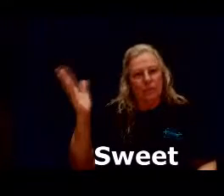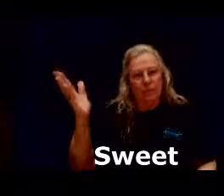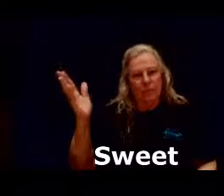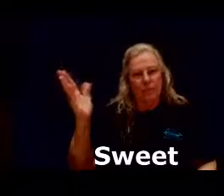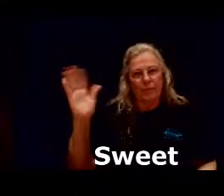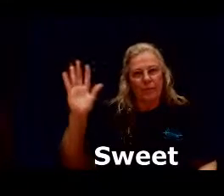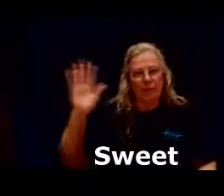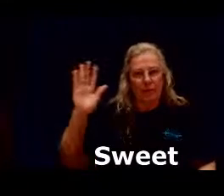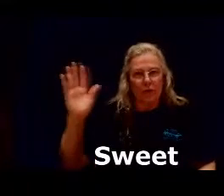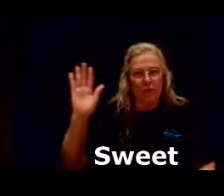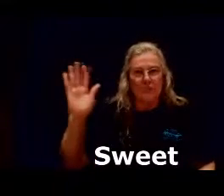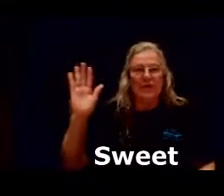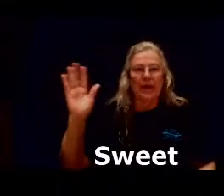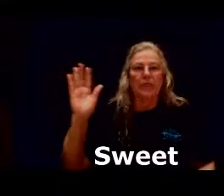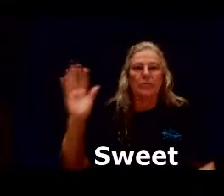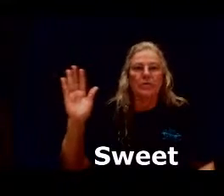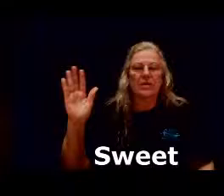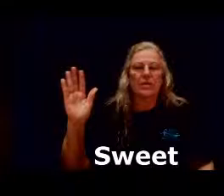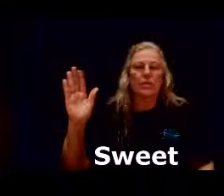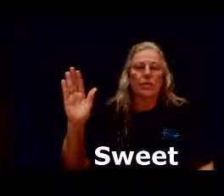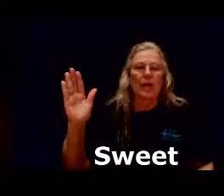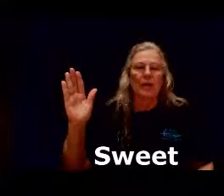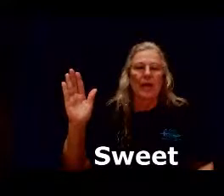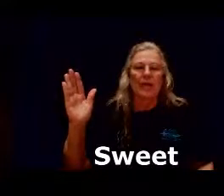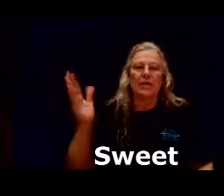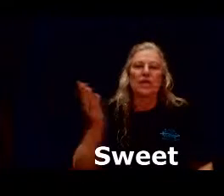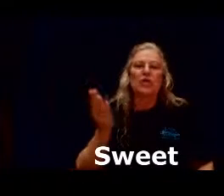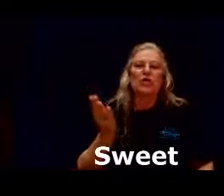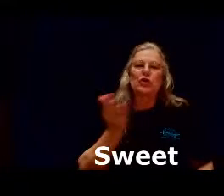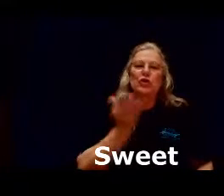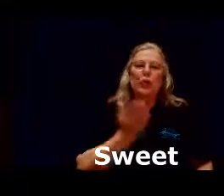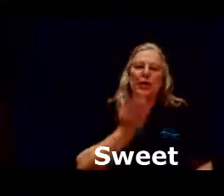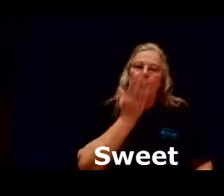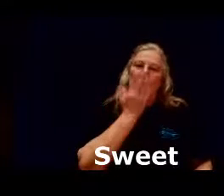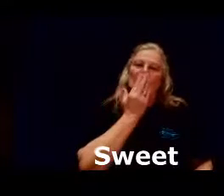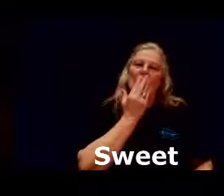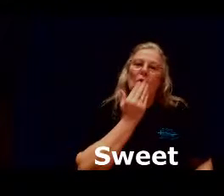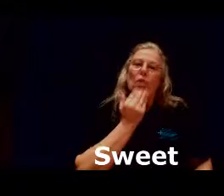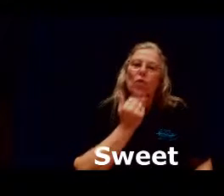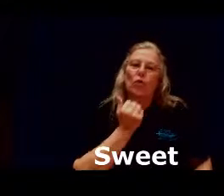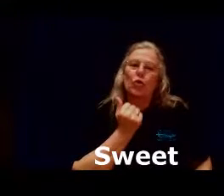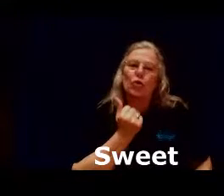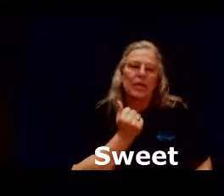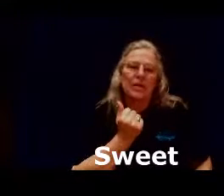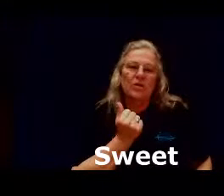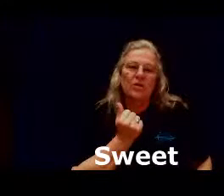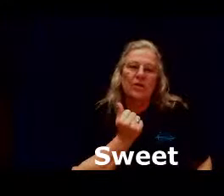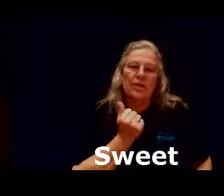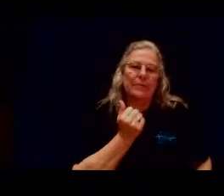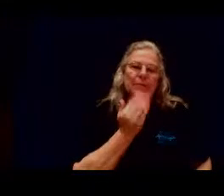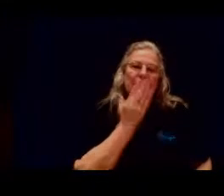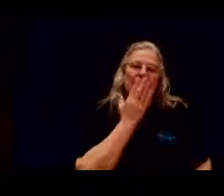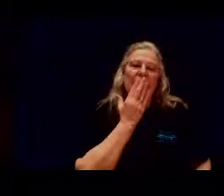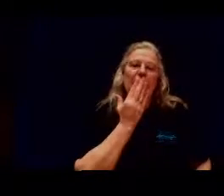basically you're going to be signing most things with your dominant hand sweet good things off the lips just take